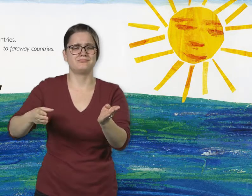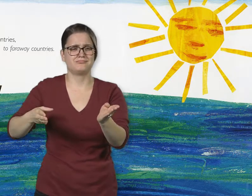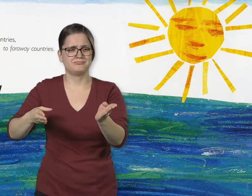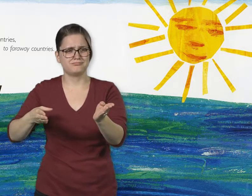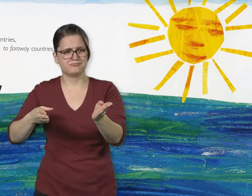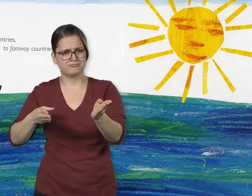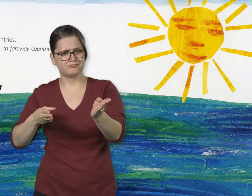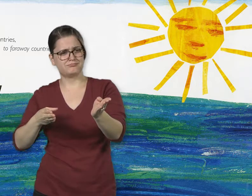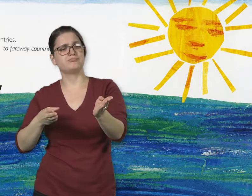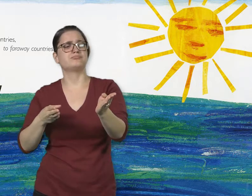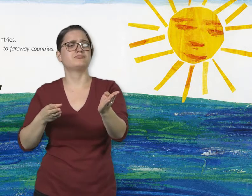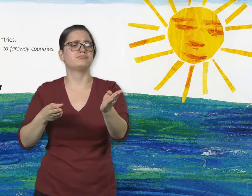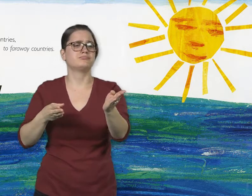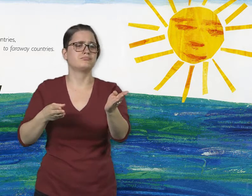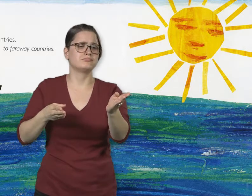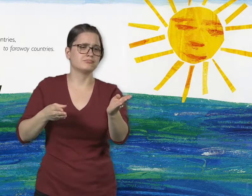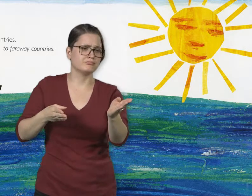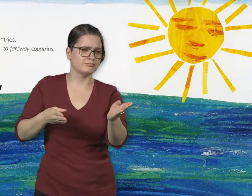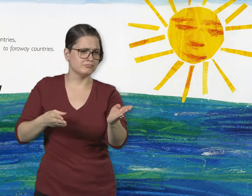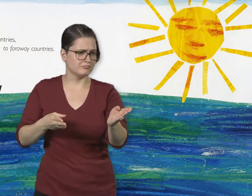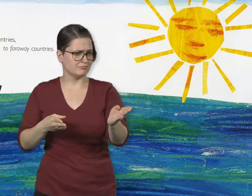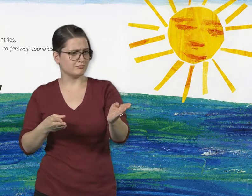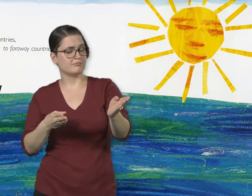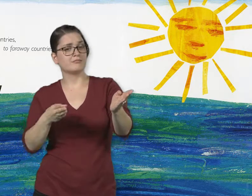countries to faraway countries.